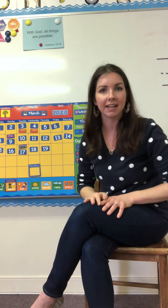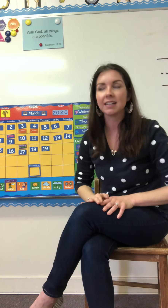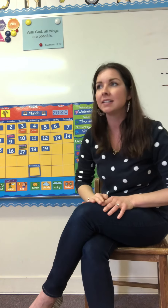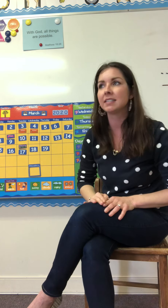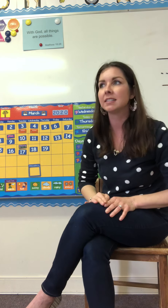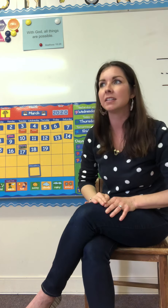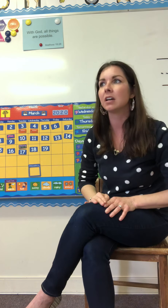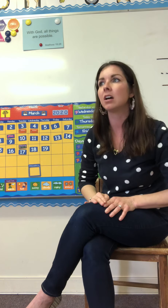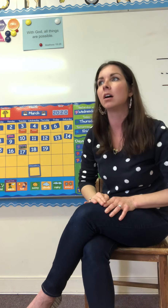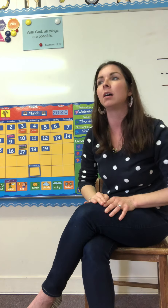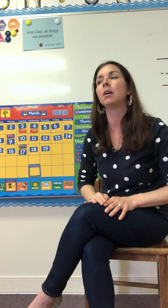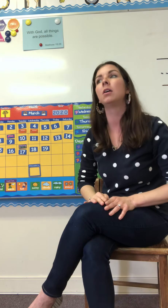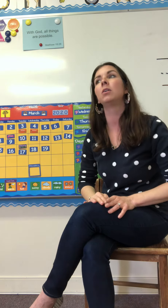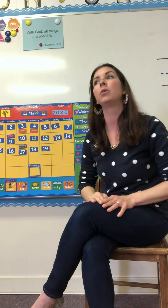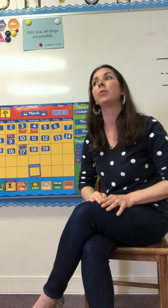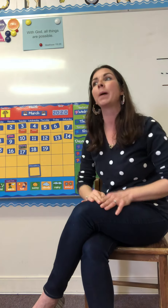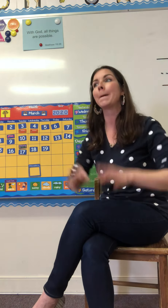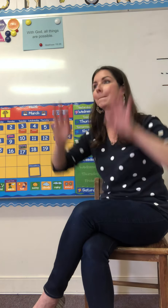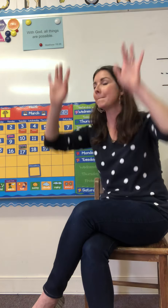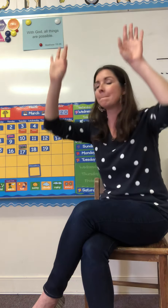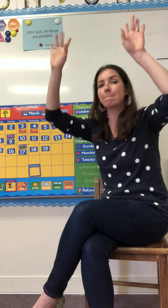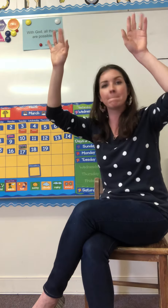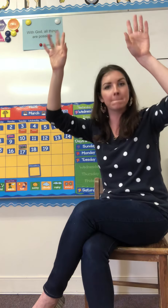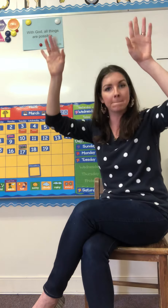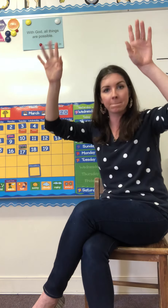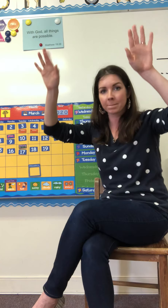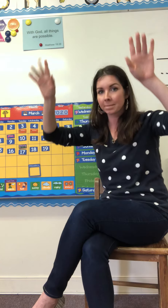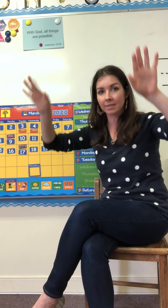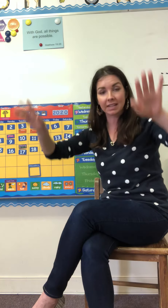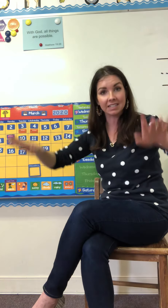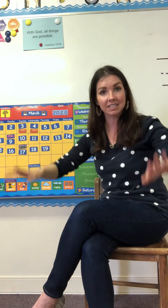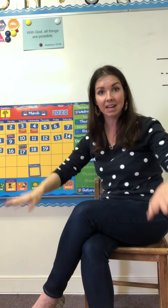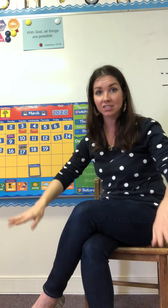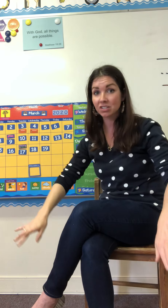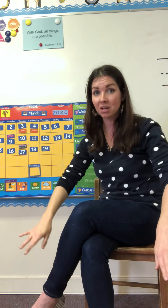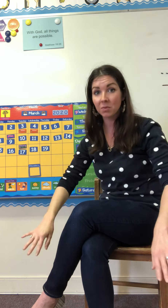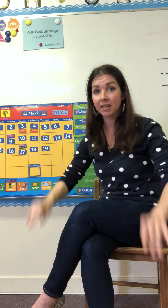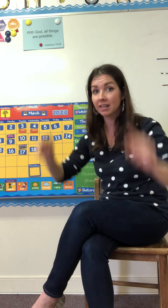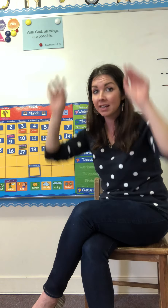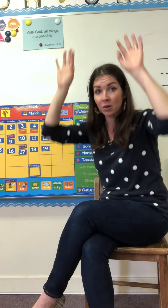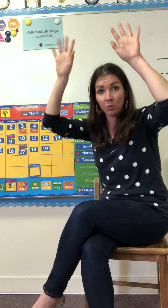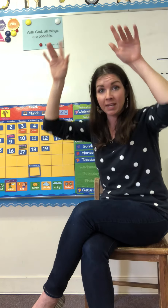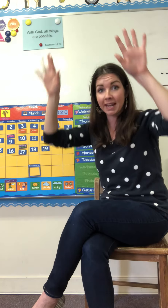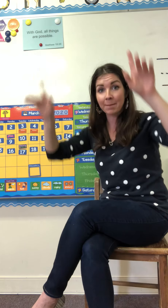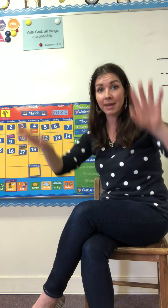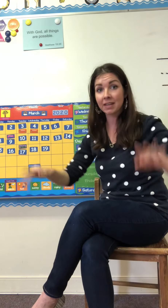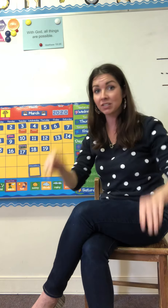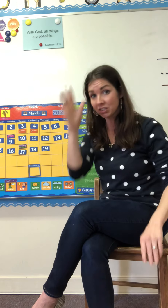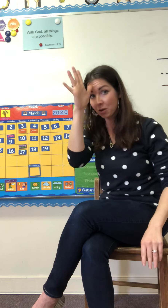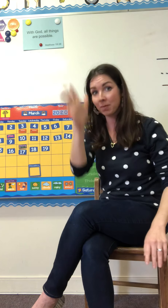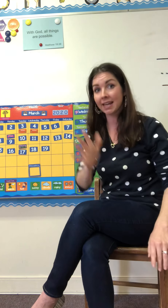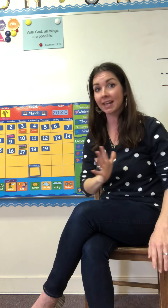it's oh it's not snowing we can't make a snowman